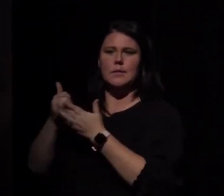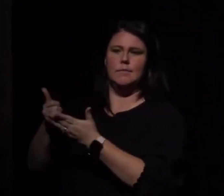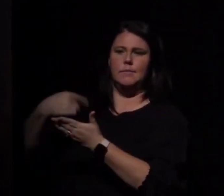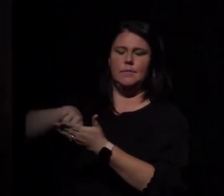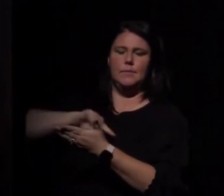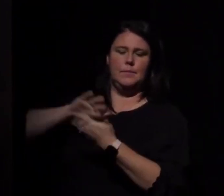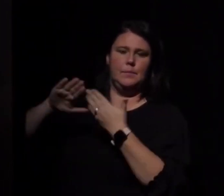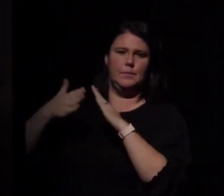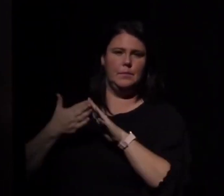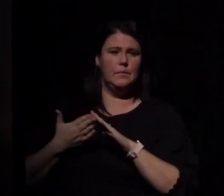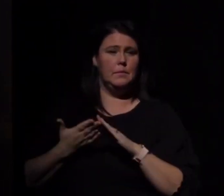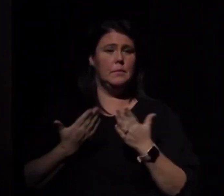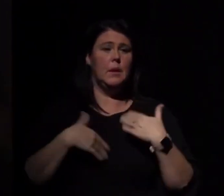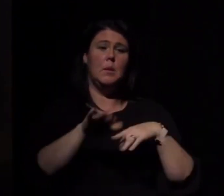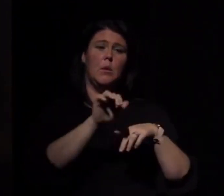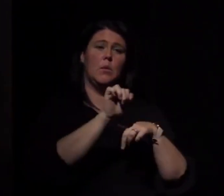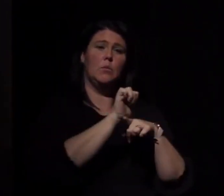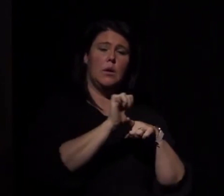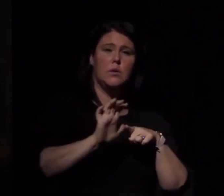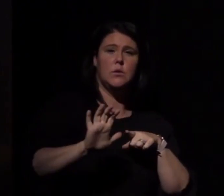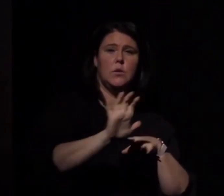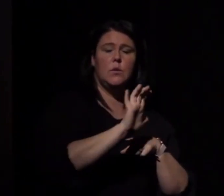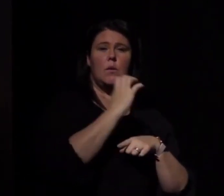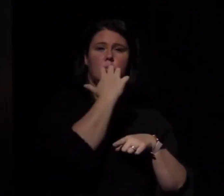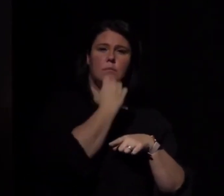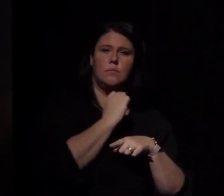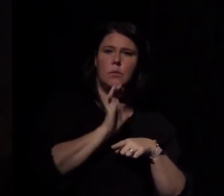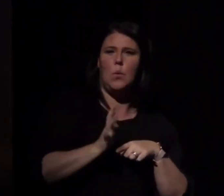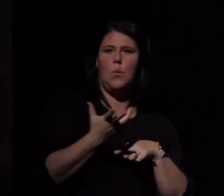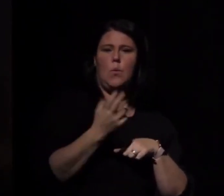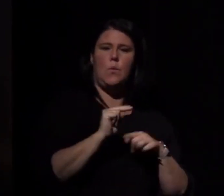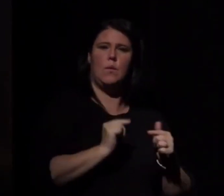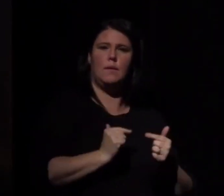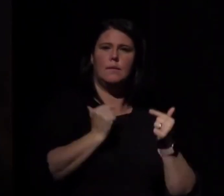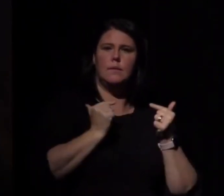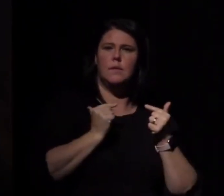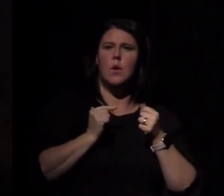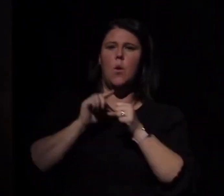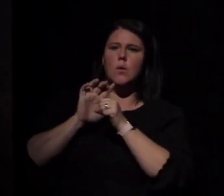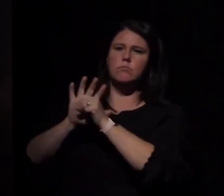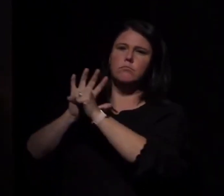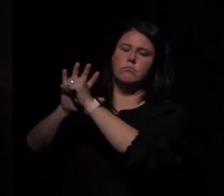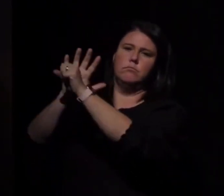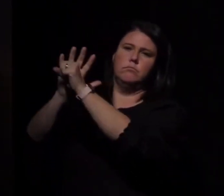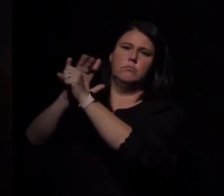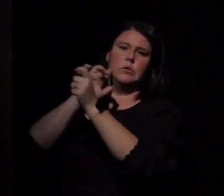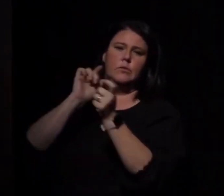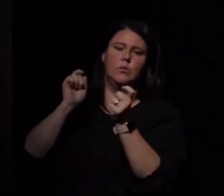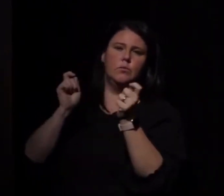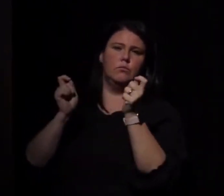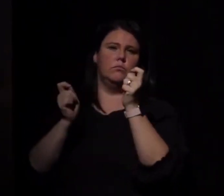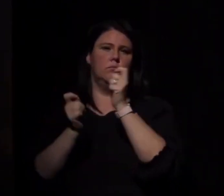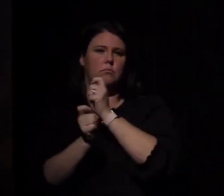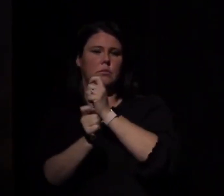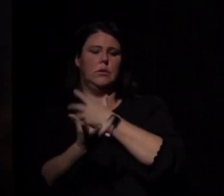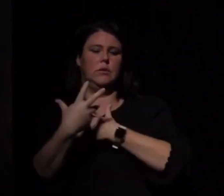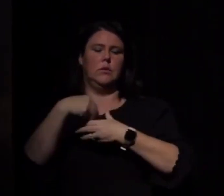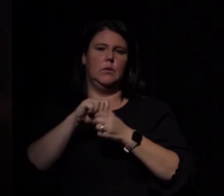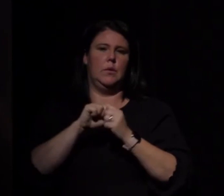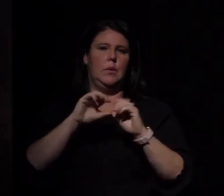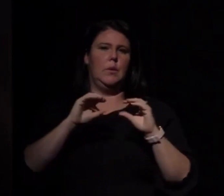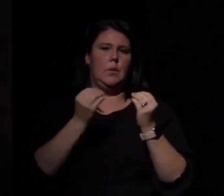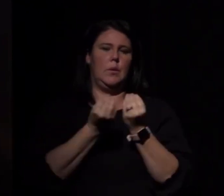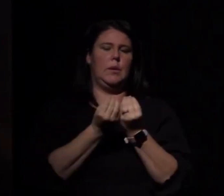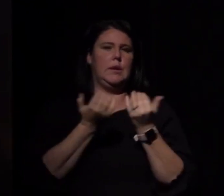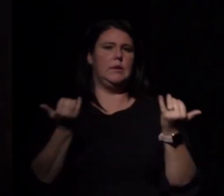Whether it be practicing these values and principles in your own life or advocating for change and being a part of one of the organizations presented